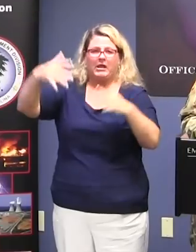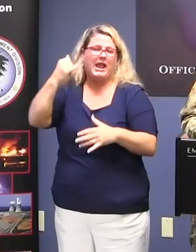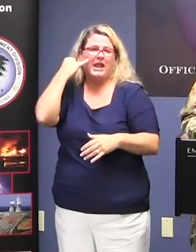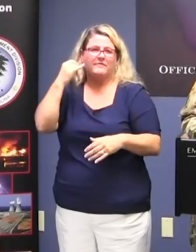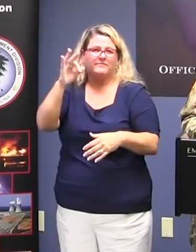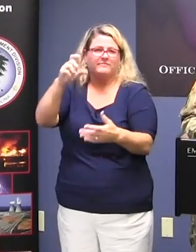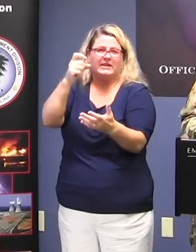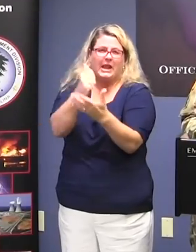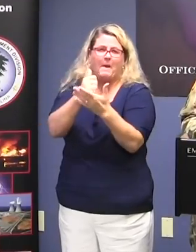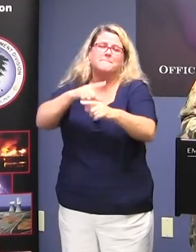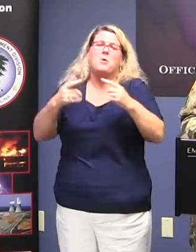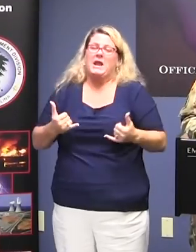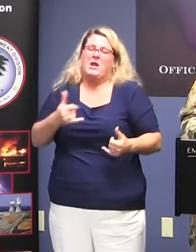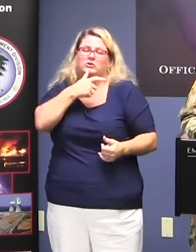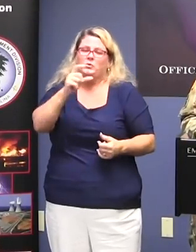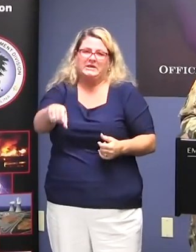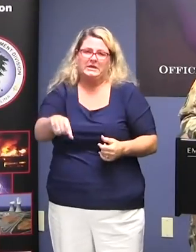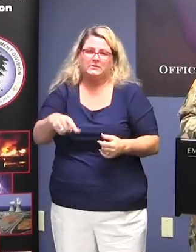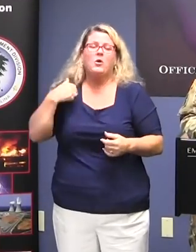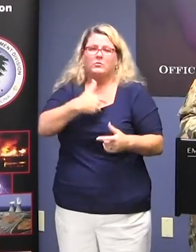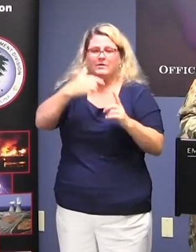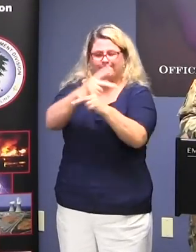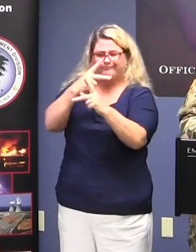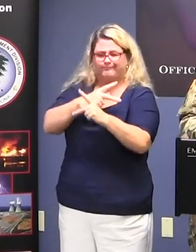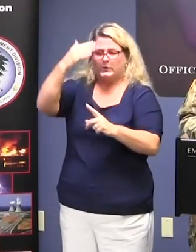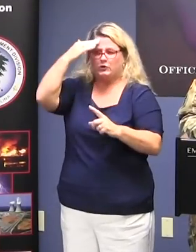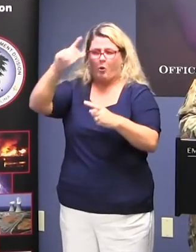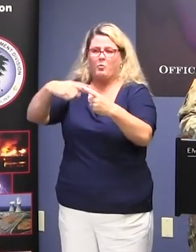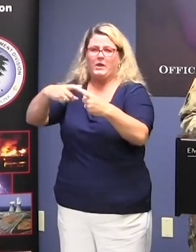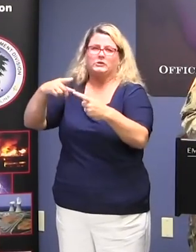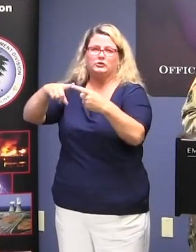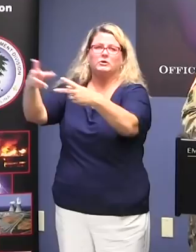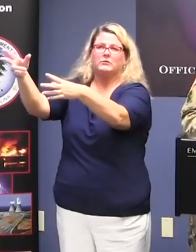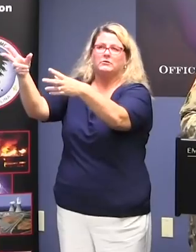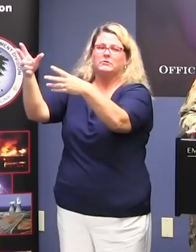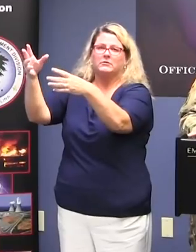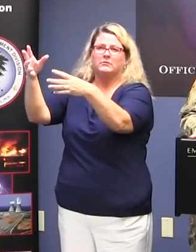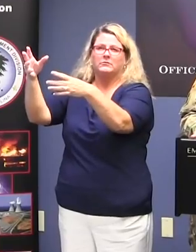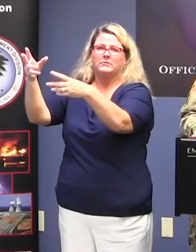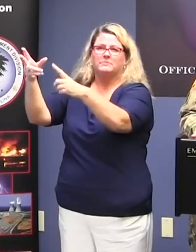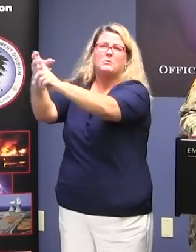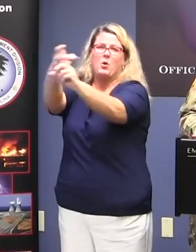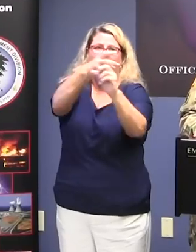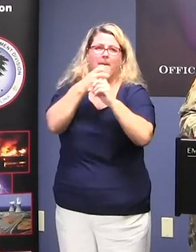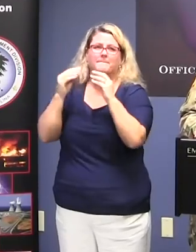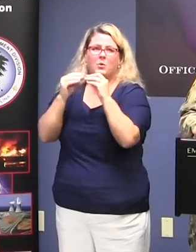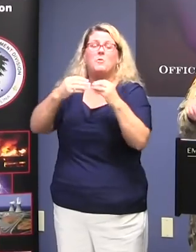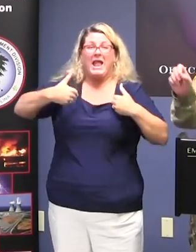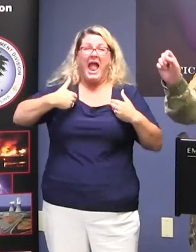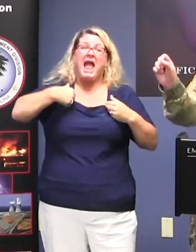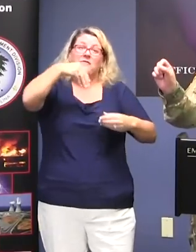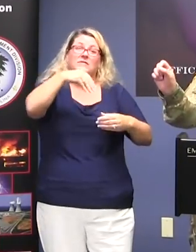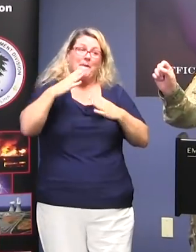don't need those people, and we will activate as we need. As the governor says, we have internal plans. We